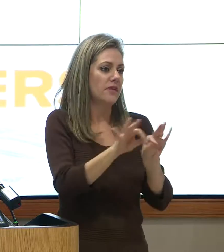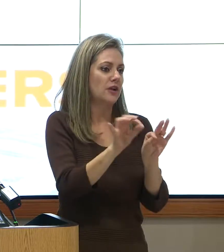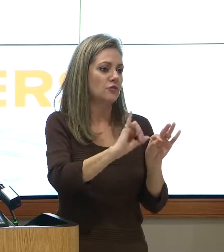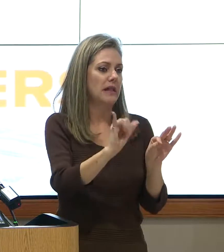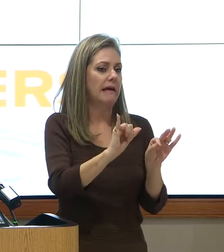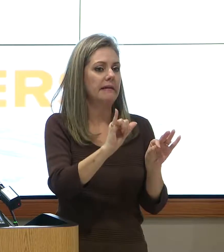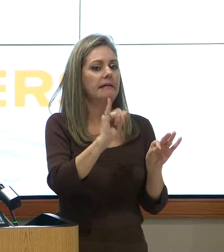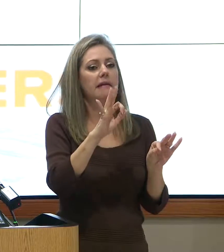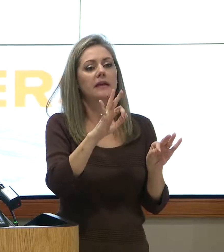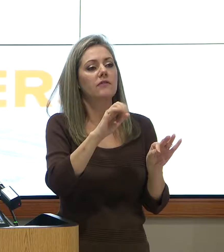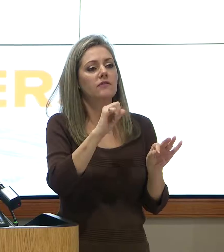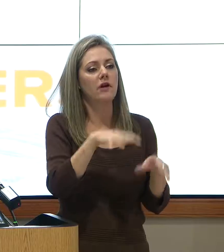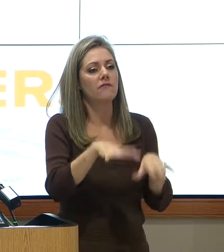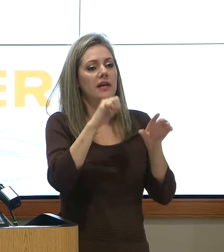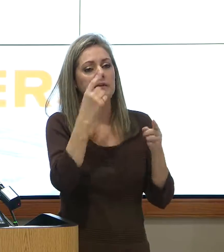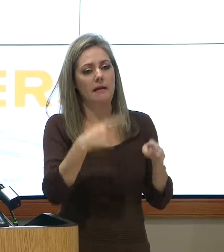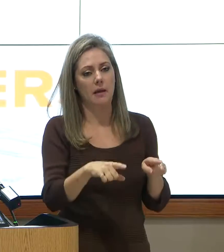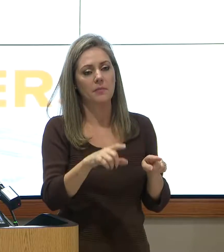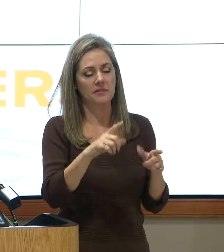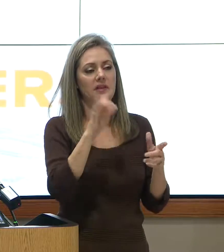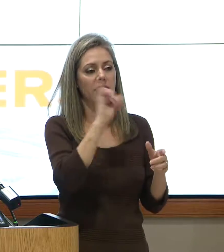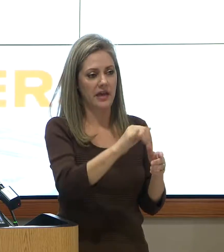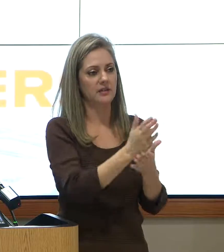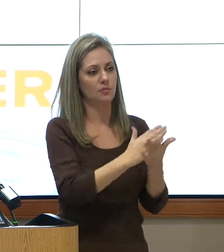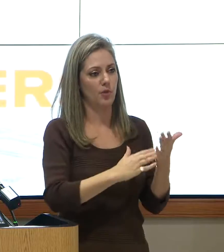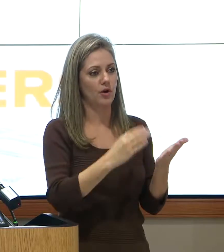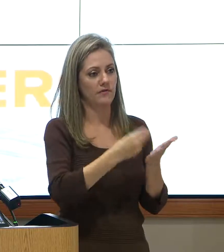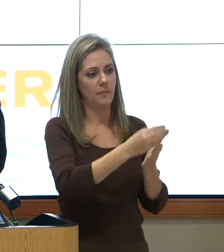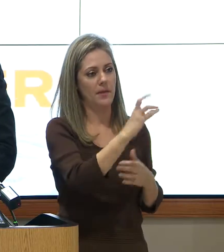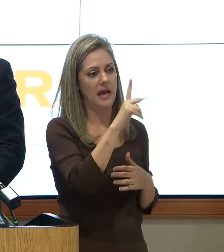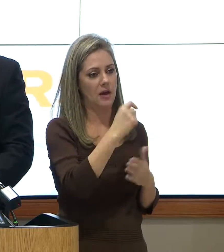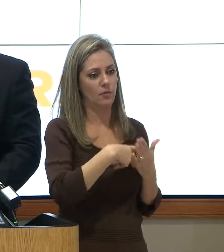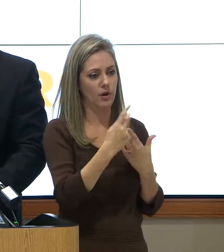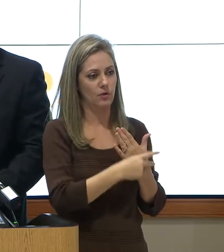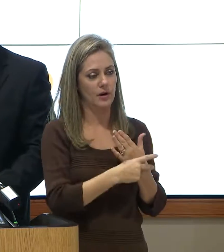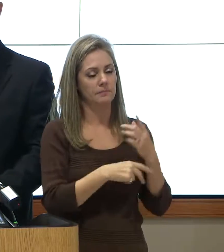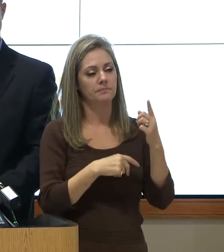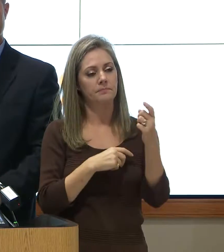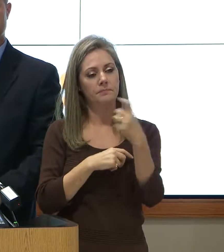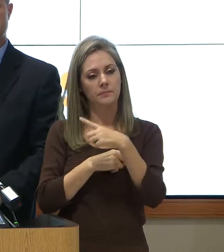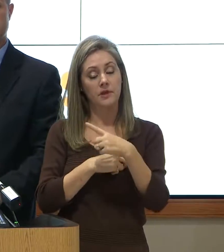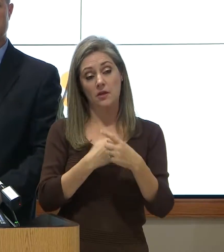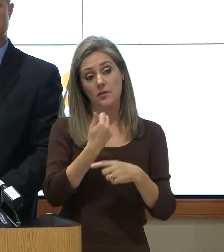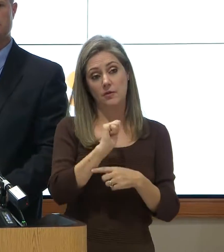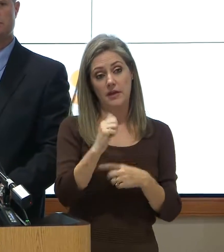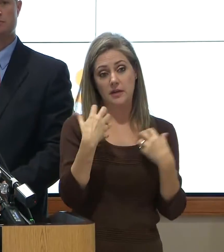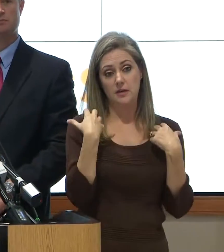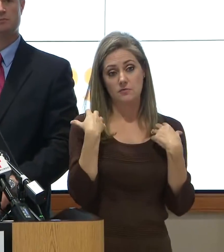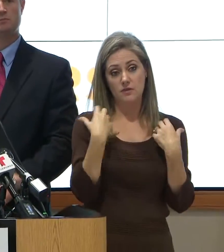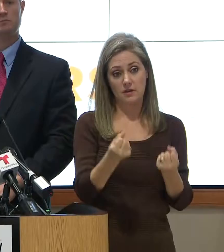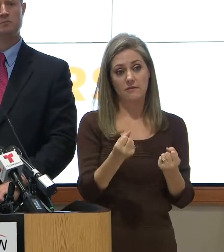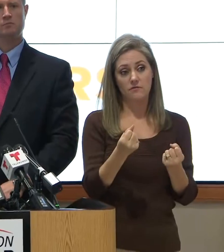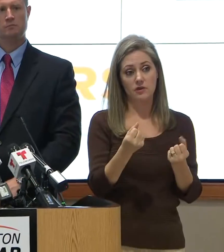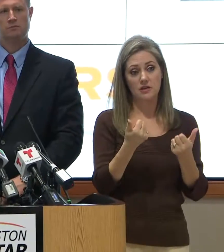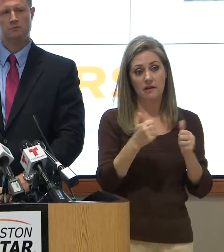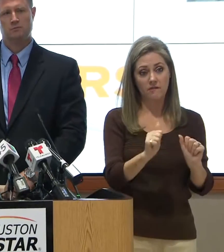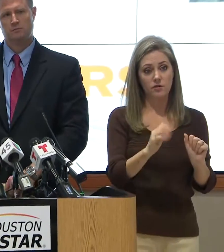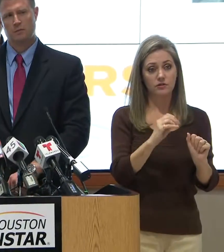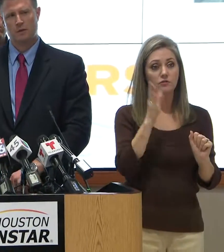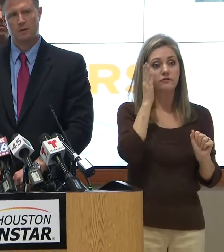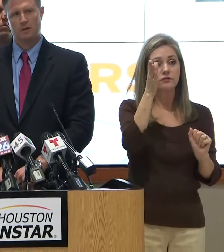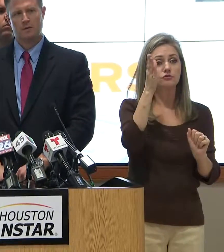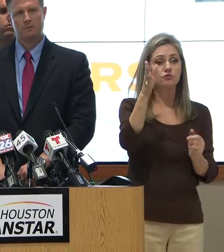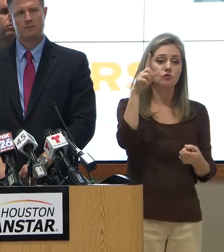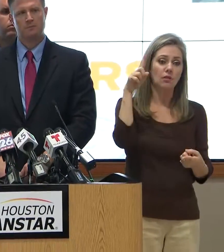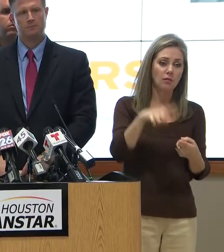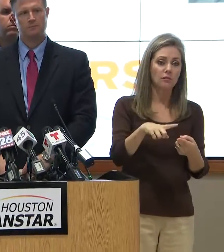flooded, and that's the offer that's made to the resident as part of the buyout program. Are there any recovery efforts or future mitigation efforts that target